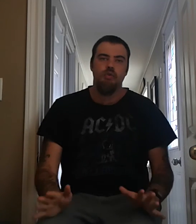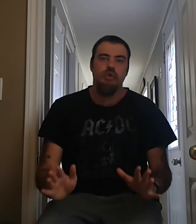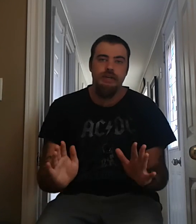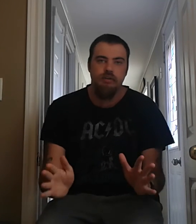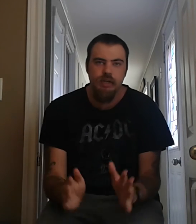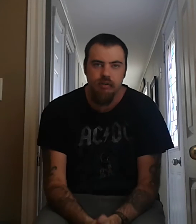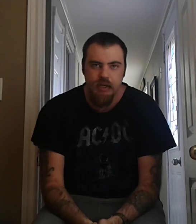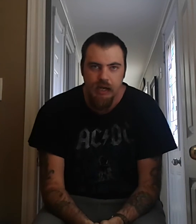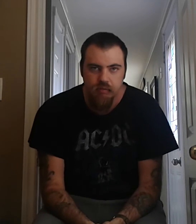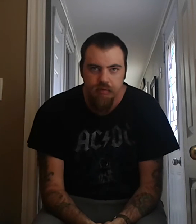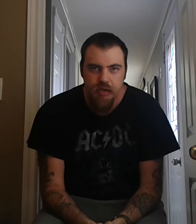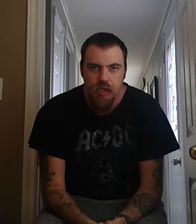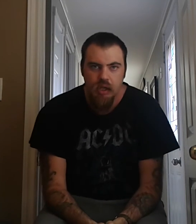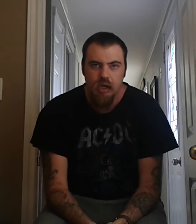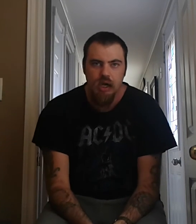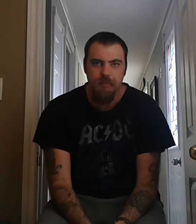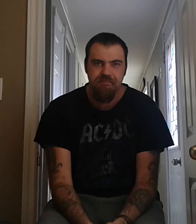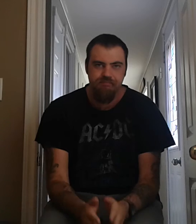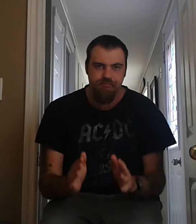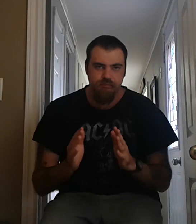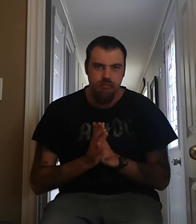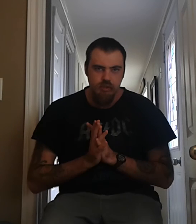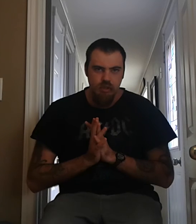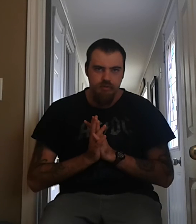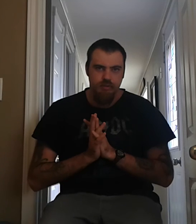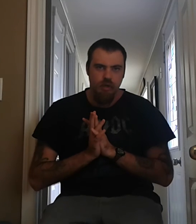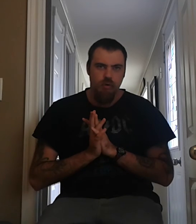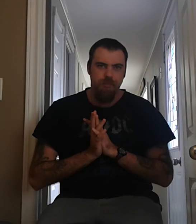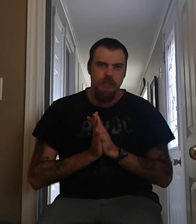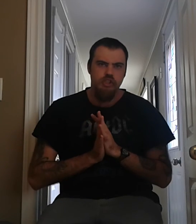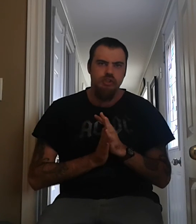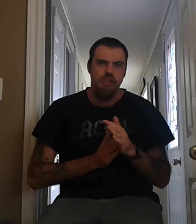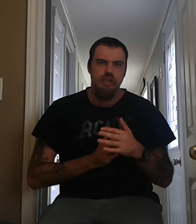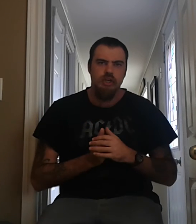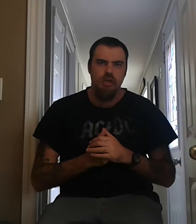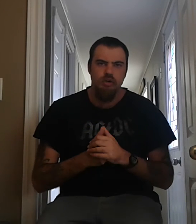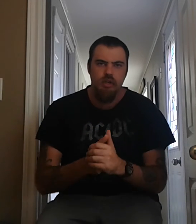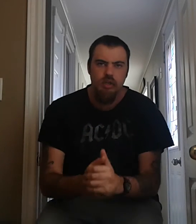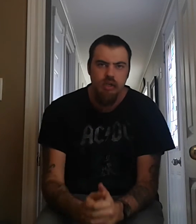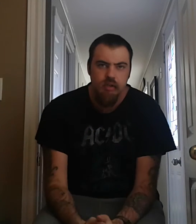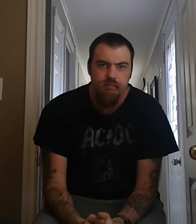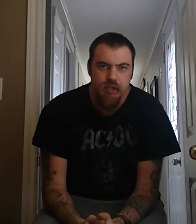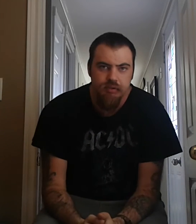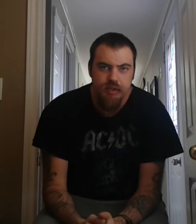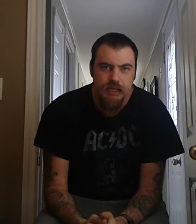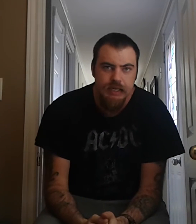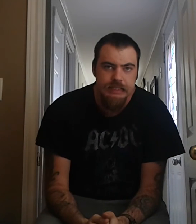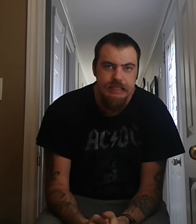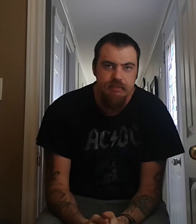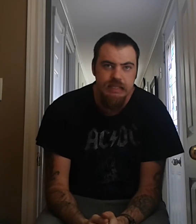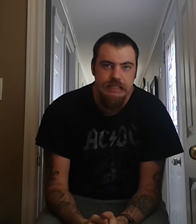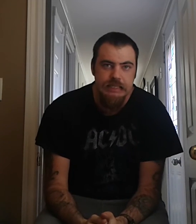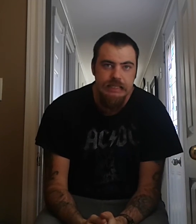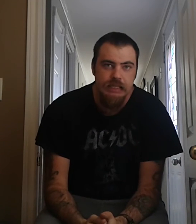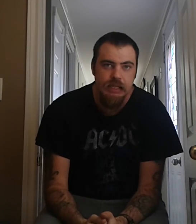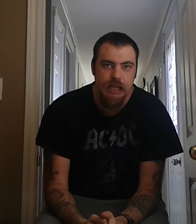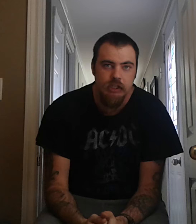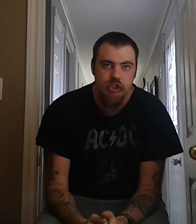Great, great, great album. Um, so make sure to check out Music DVD Collection,